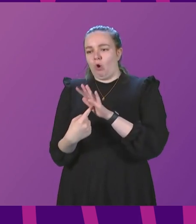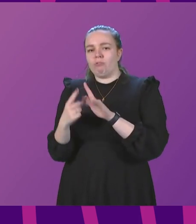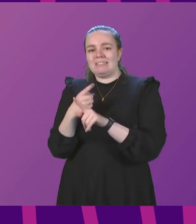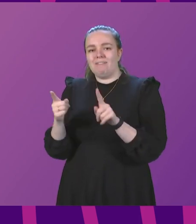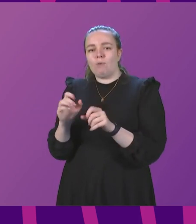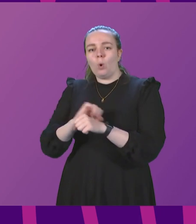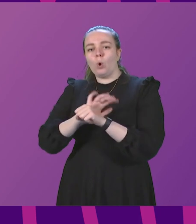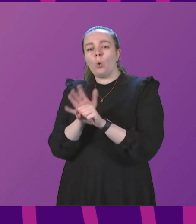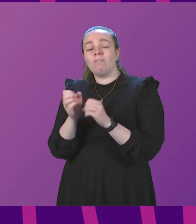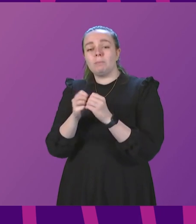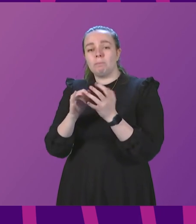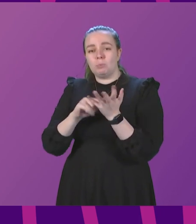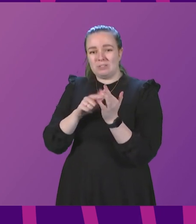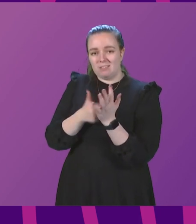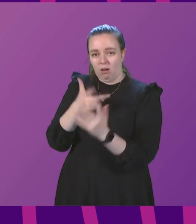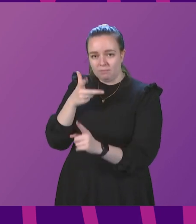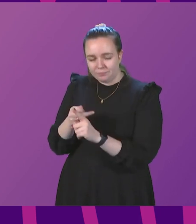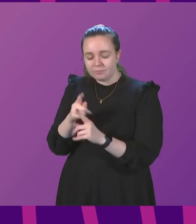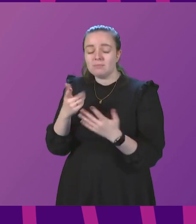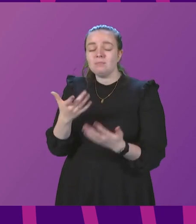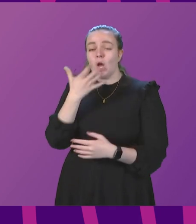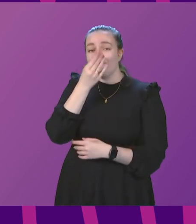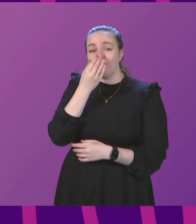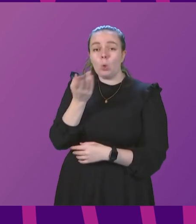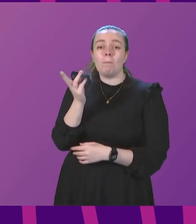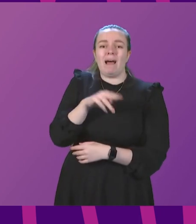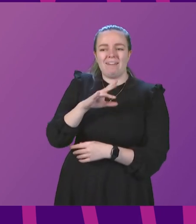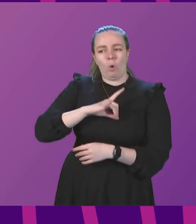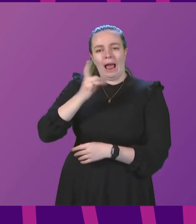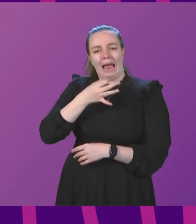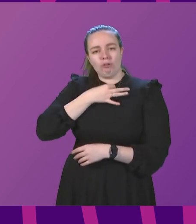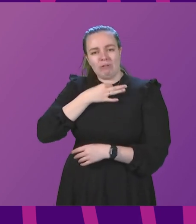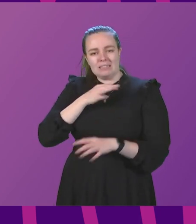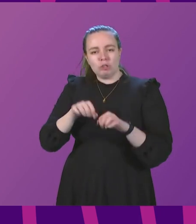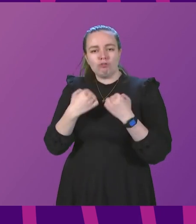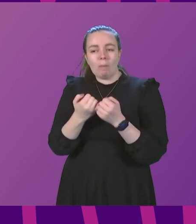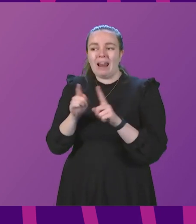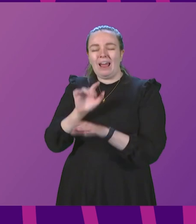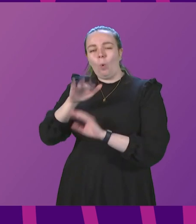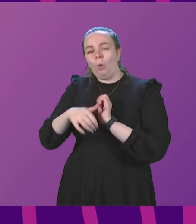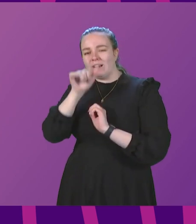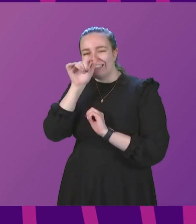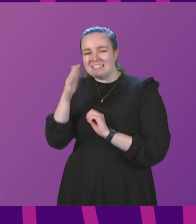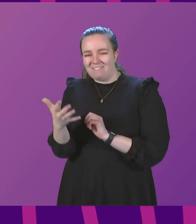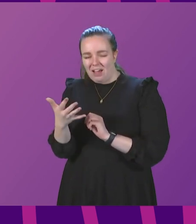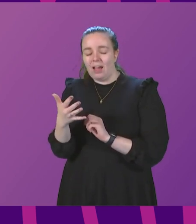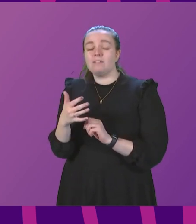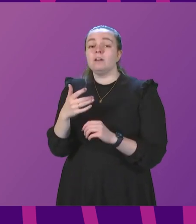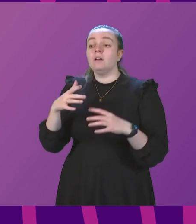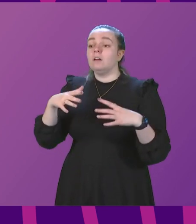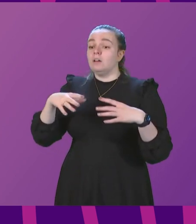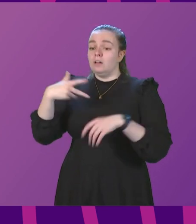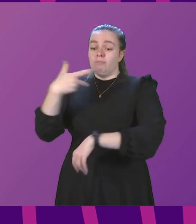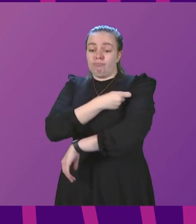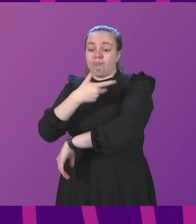COVID booster jags. However, flu vaccinations have now resumed for higher risk groups, for example, the over 65s. Uptake in these groups was